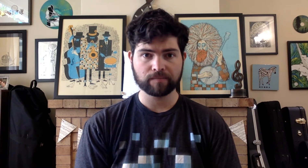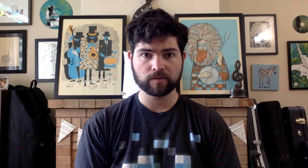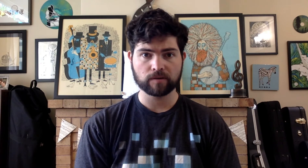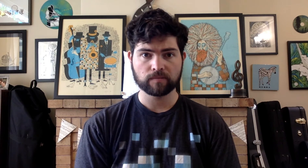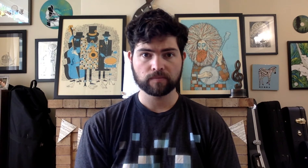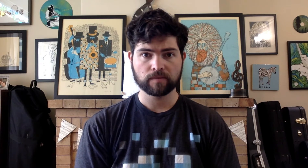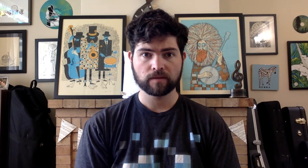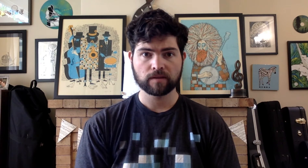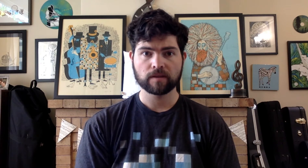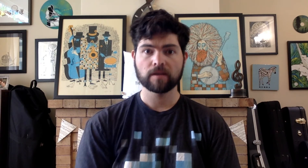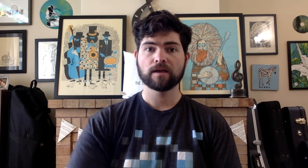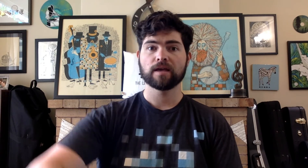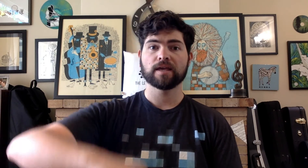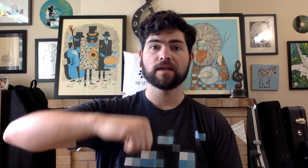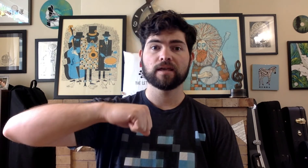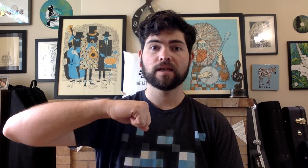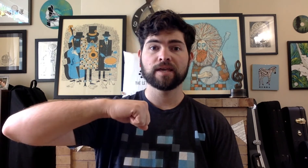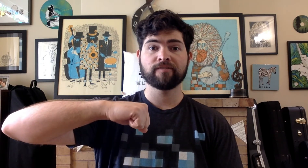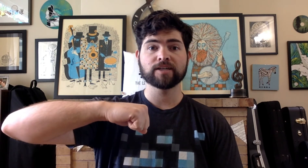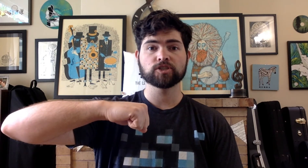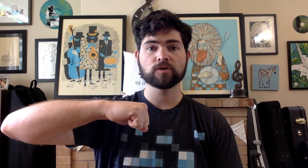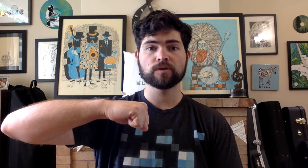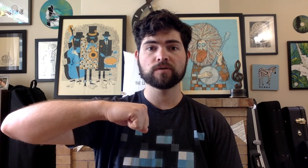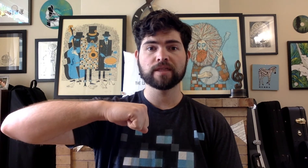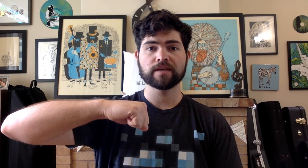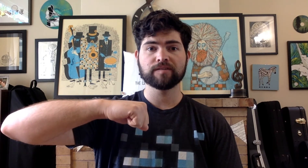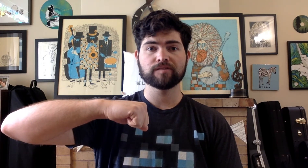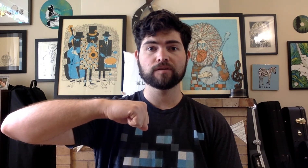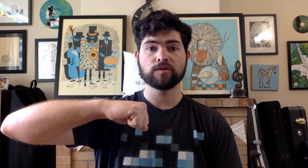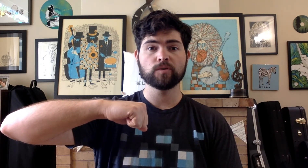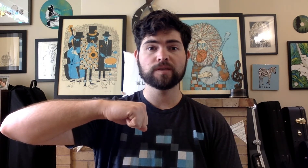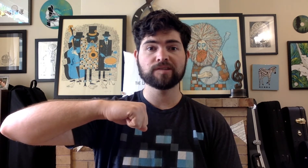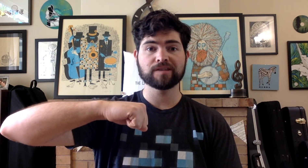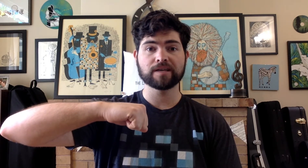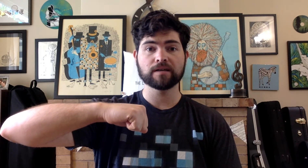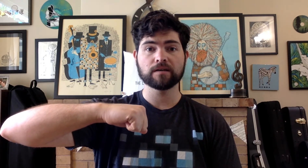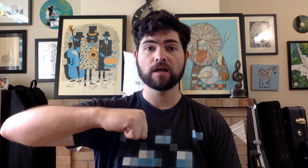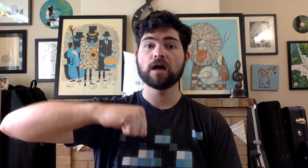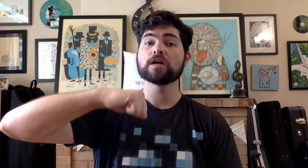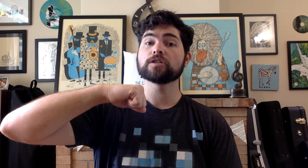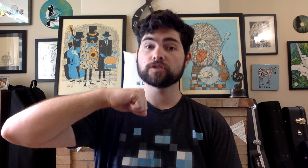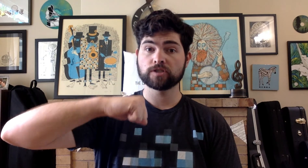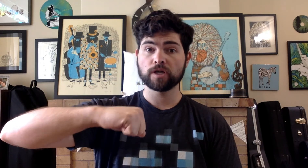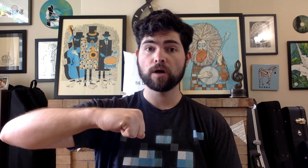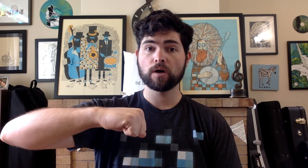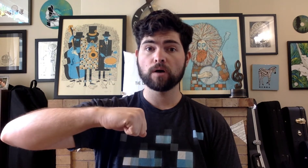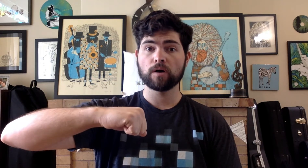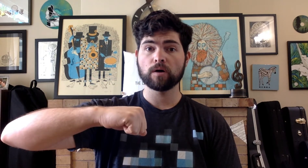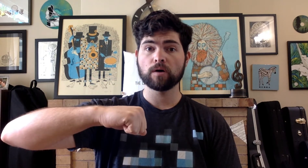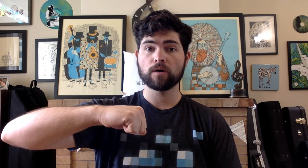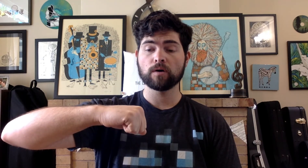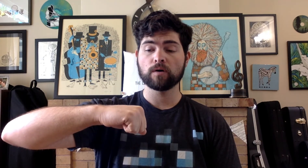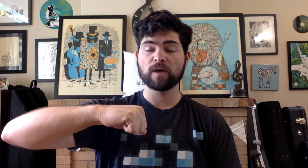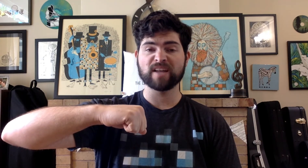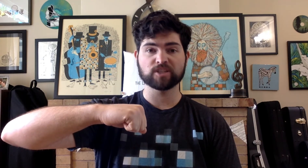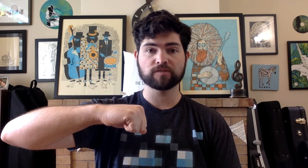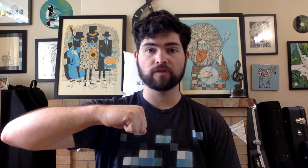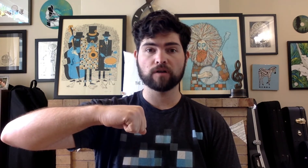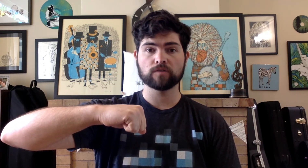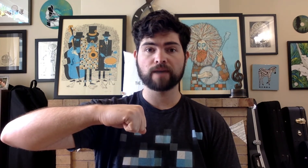if I show you this you would sing do and just follow my